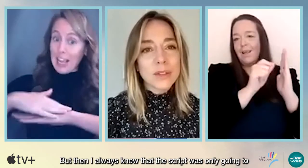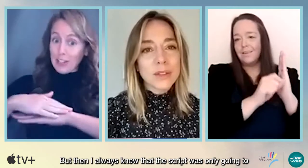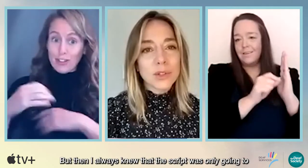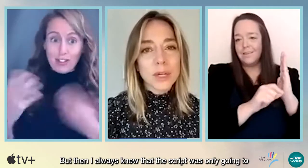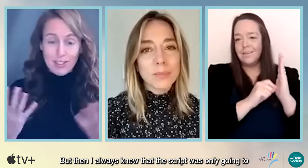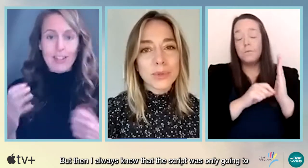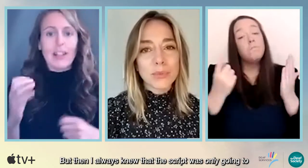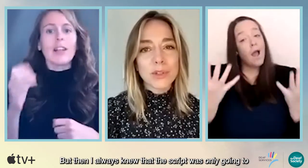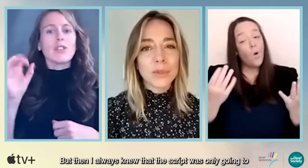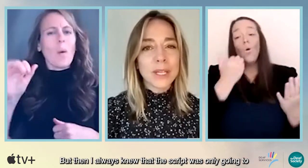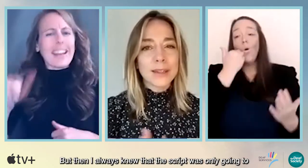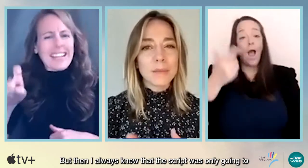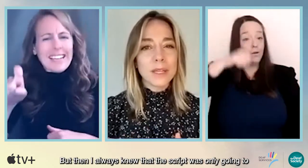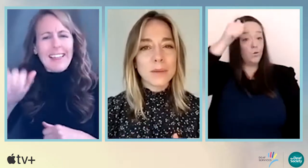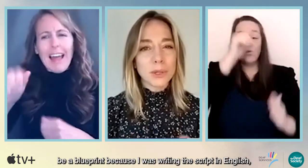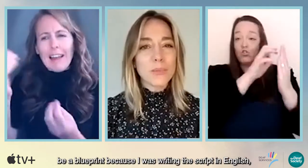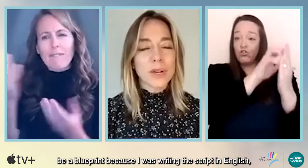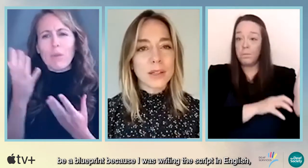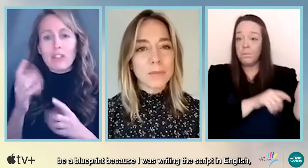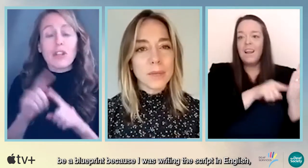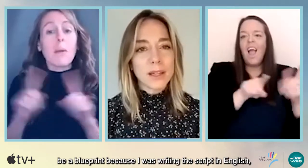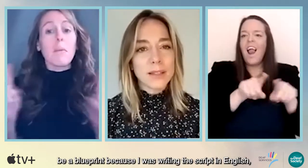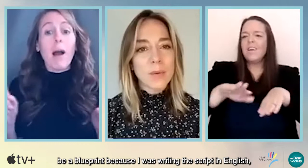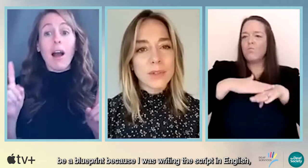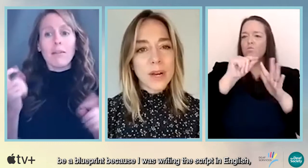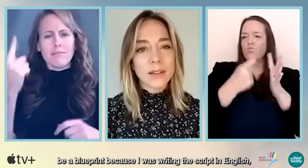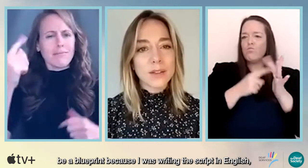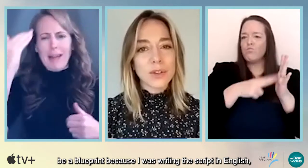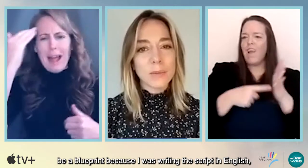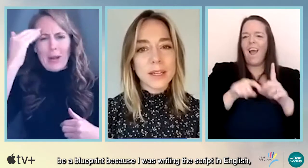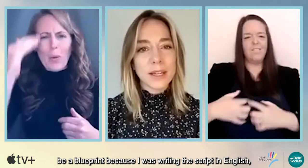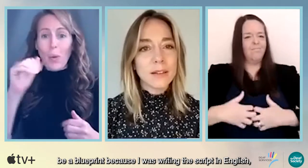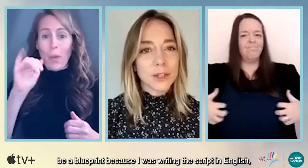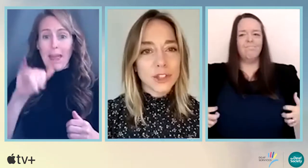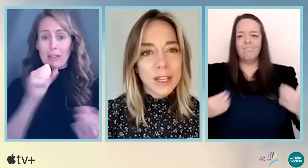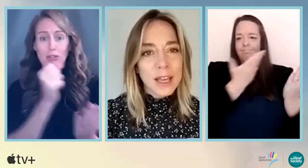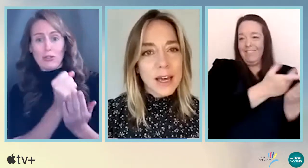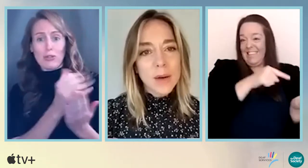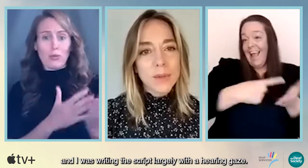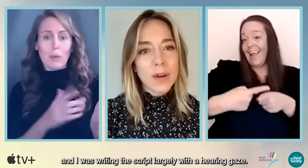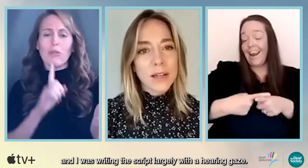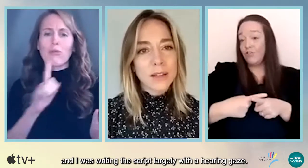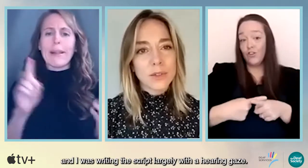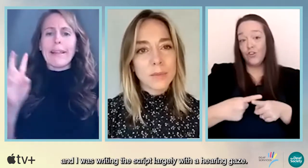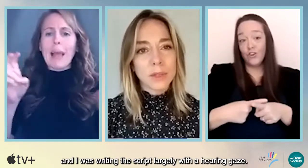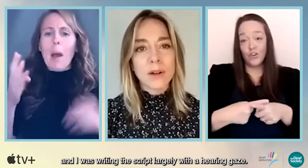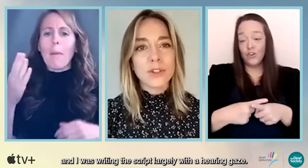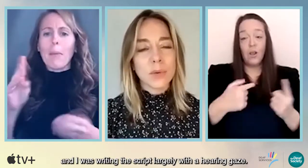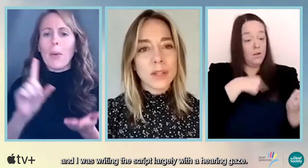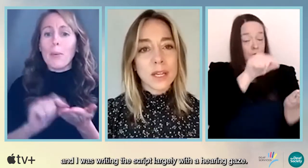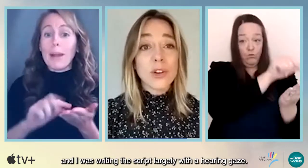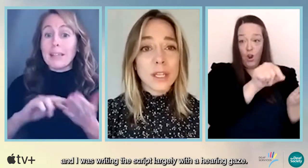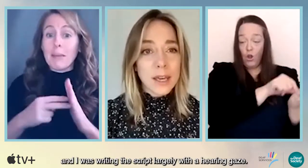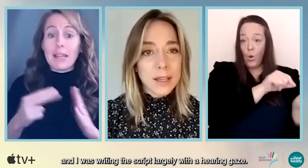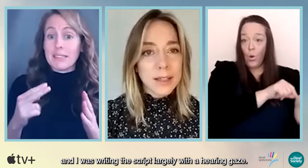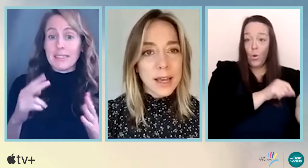knew that the script was only going to be a blueprint because I was writing the script in English and I was writing the script largely